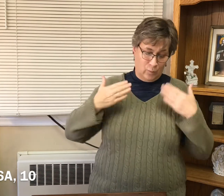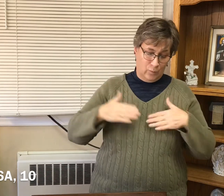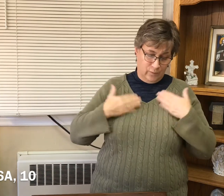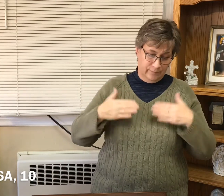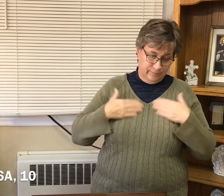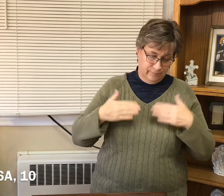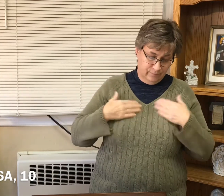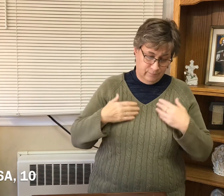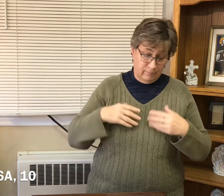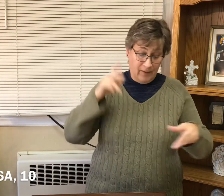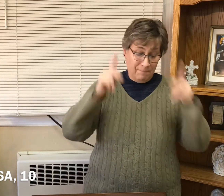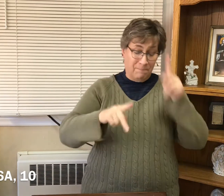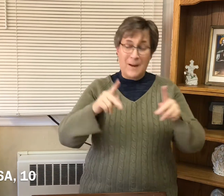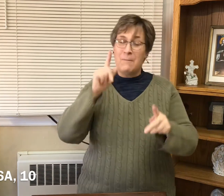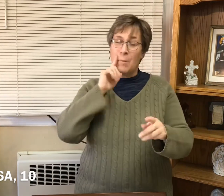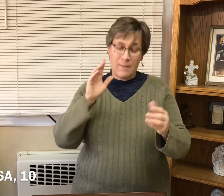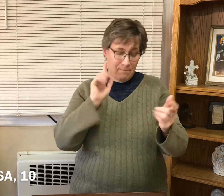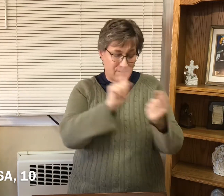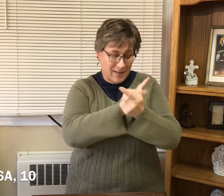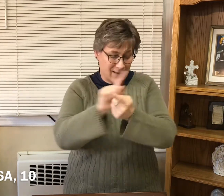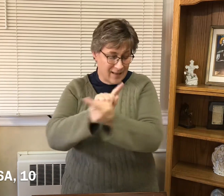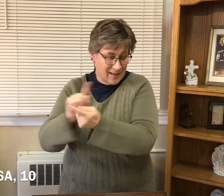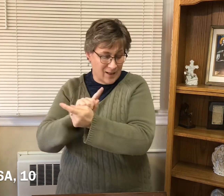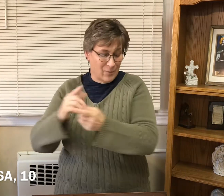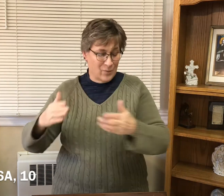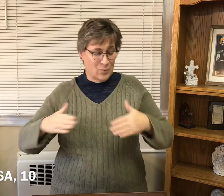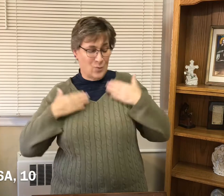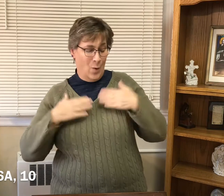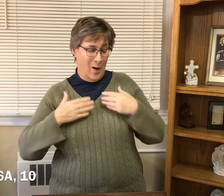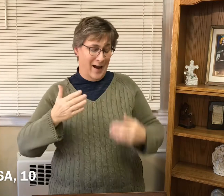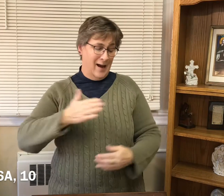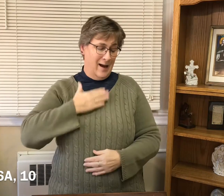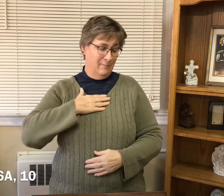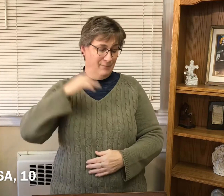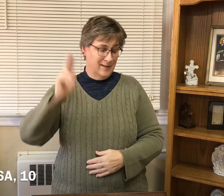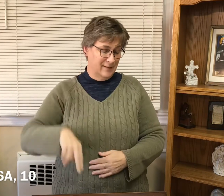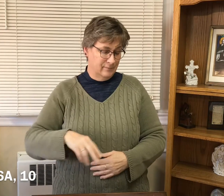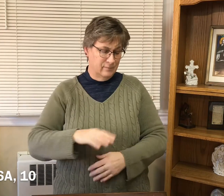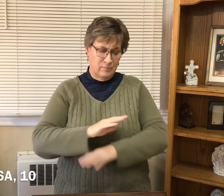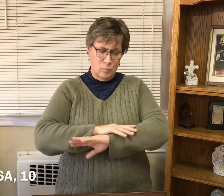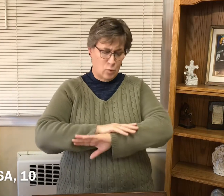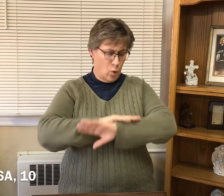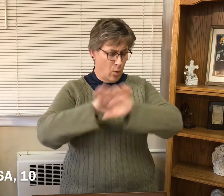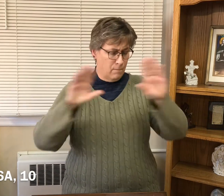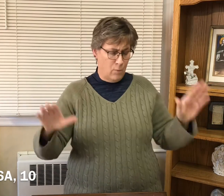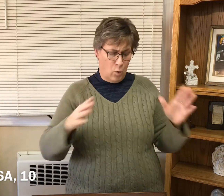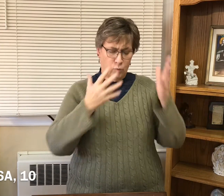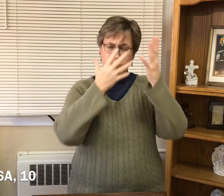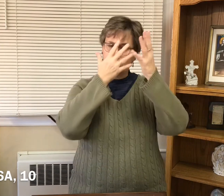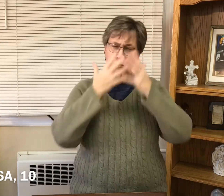joy. They will meet with joy and gladness. Sorrow and mourning will flee.